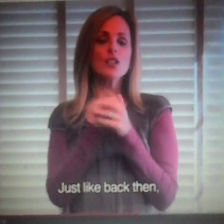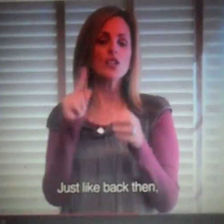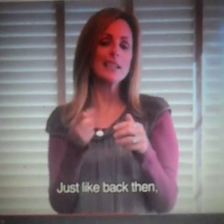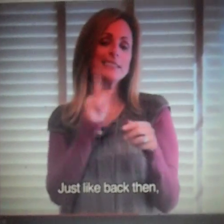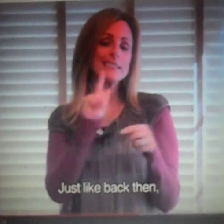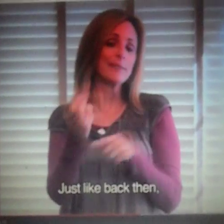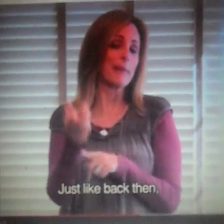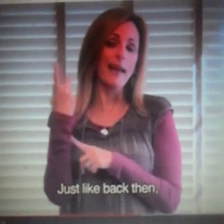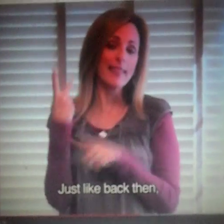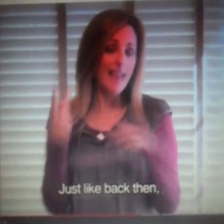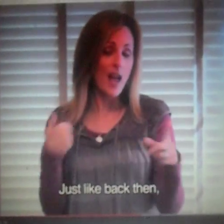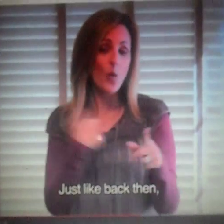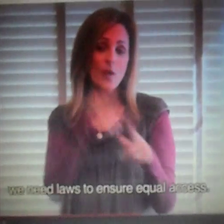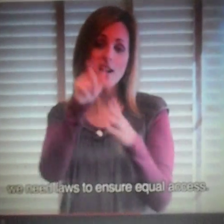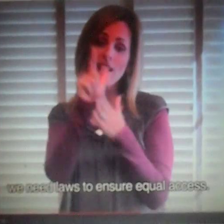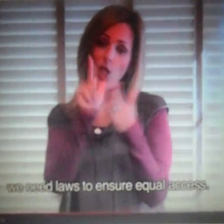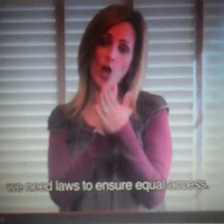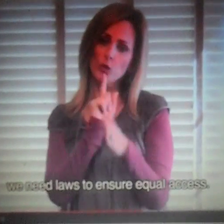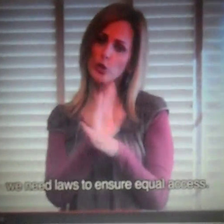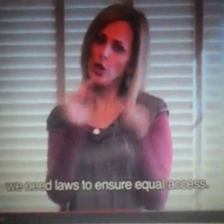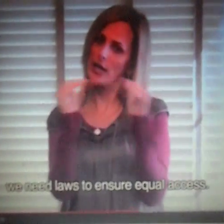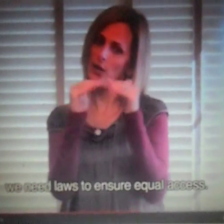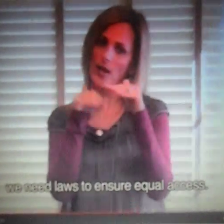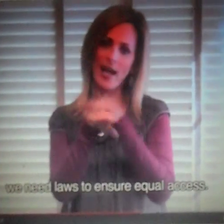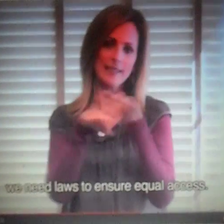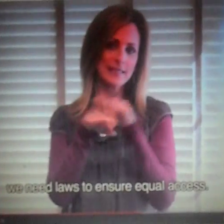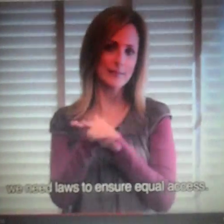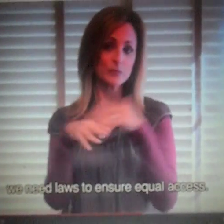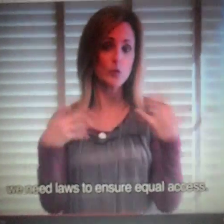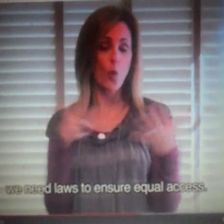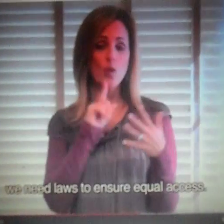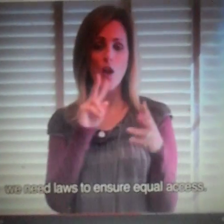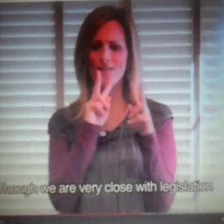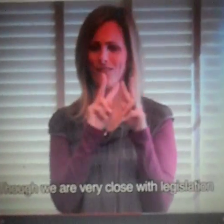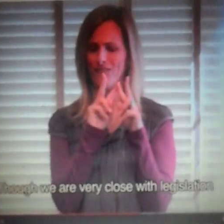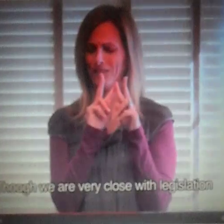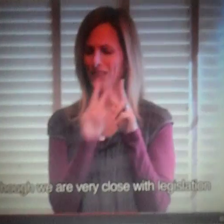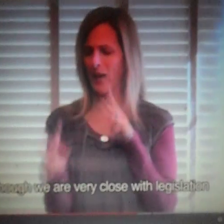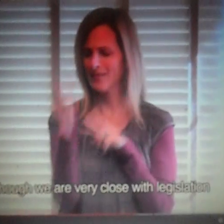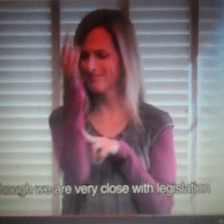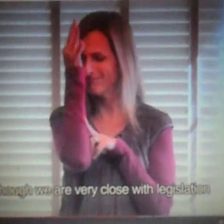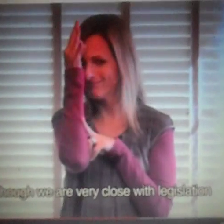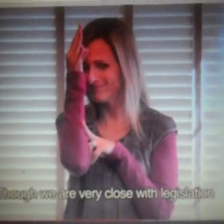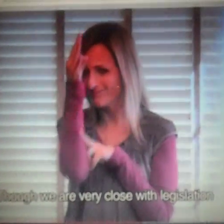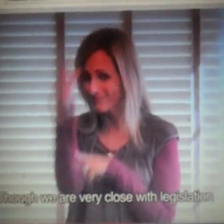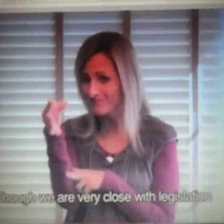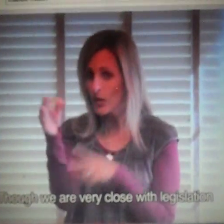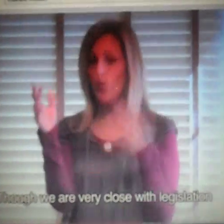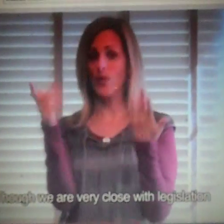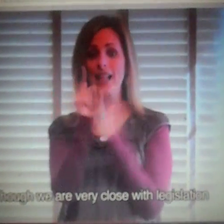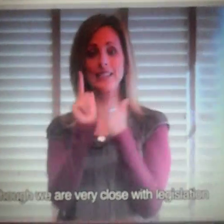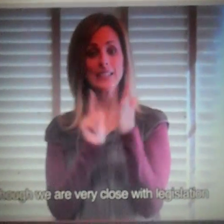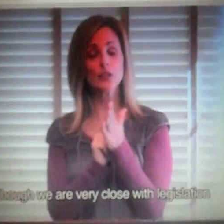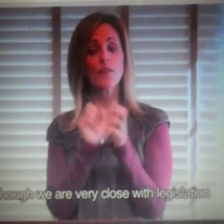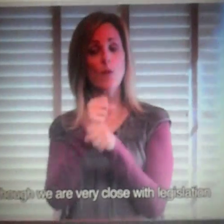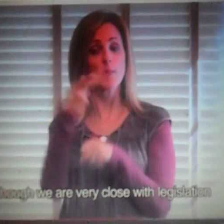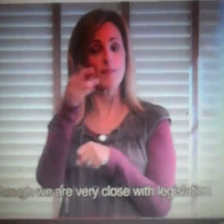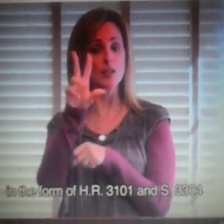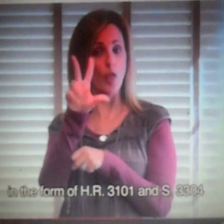Just like back then, we need laws to ensure equal access. Though we are very close, very close to legislation in the form of